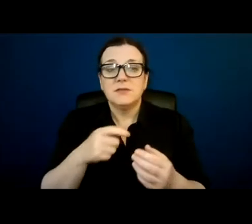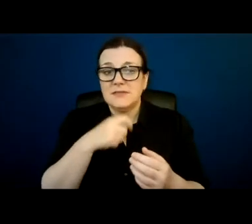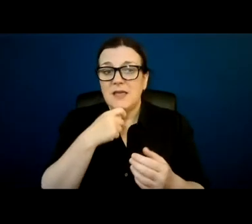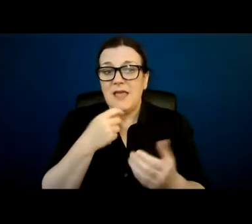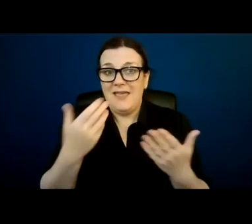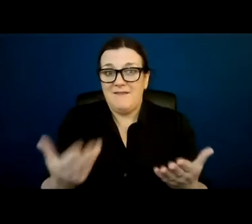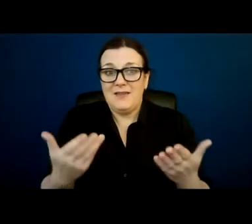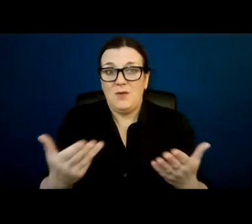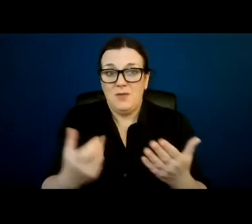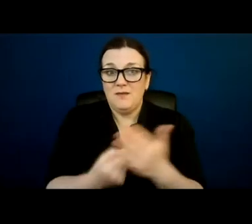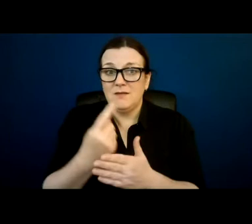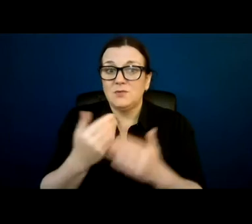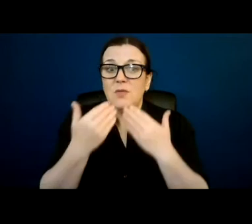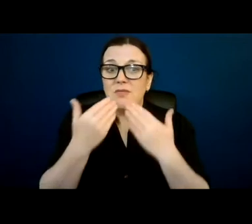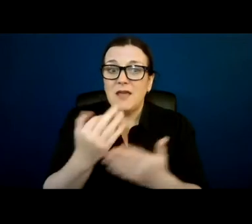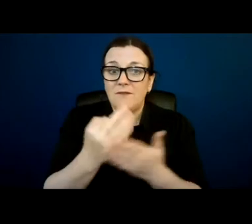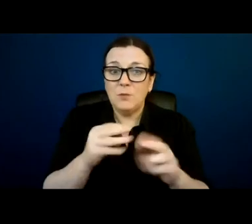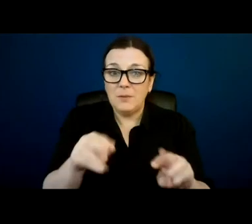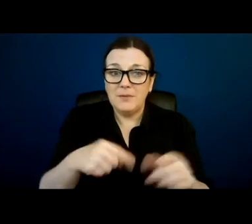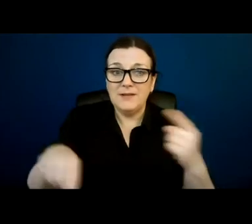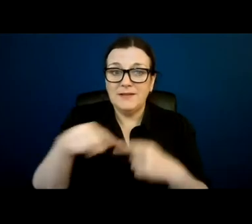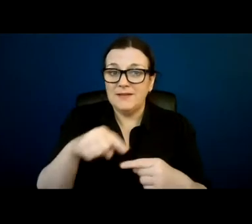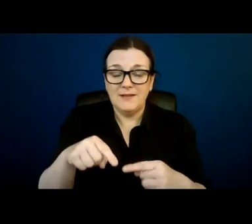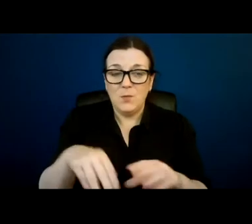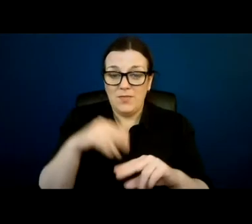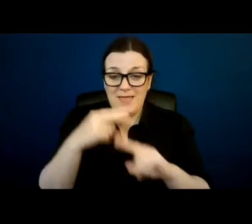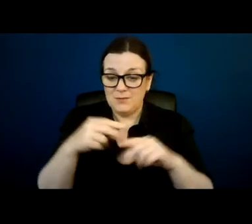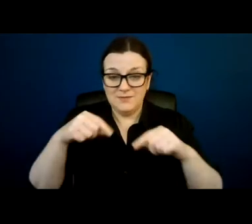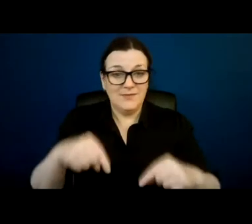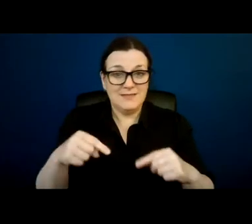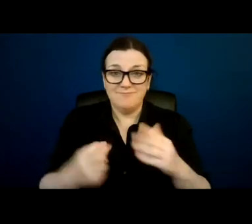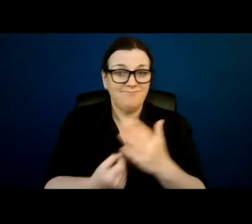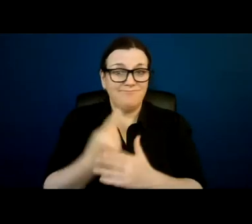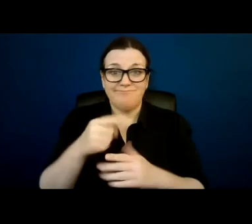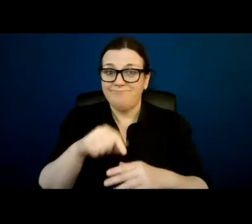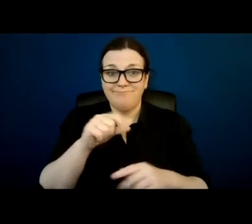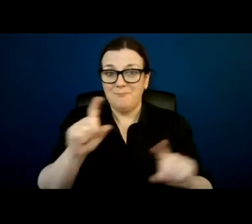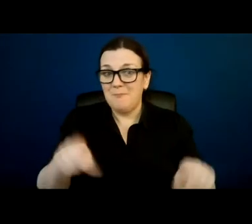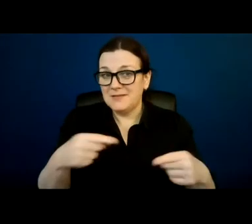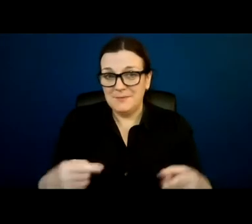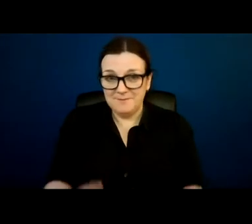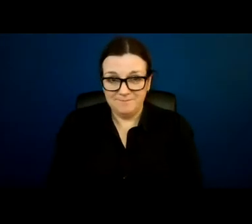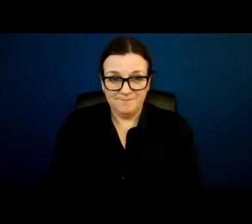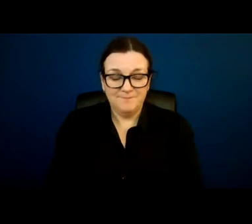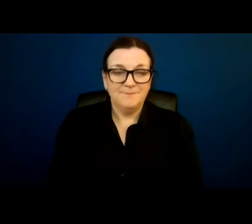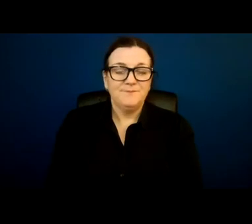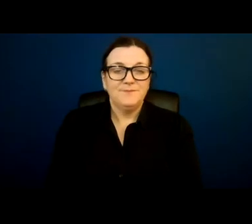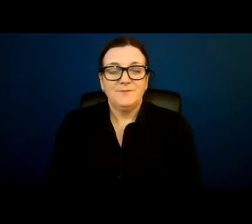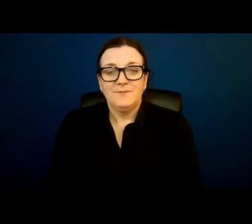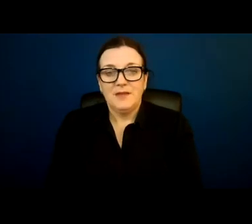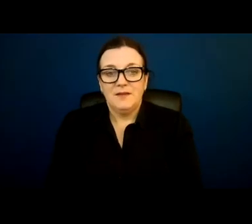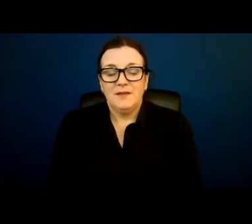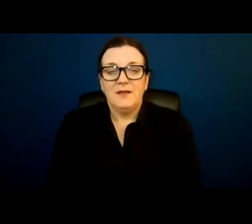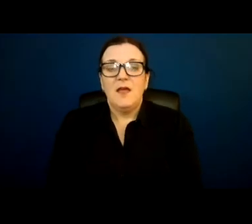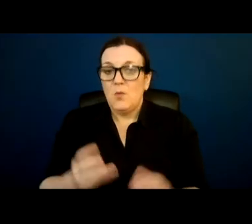opportunity to thank a number of people without whom the event wouldn't have been possible. So I want to thank again all our